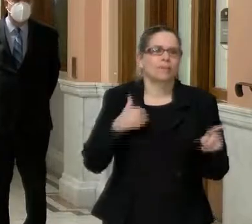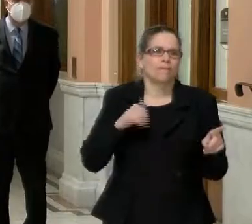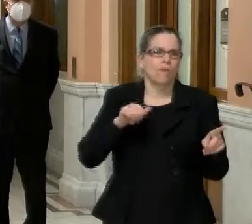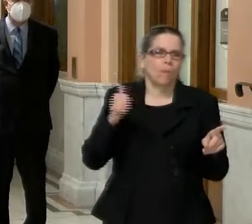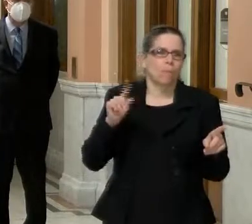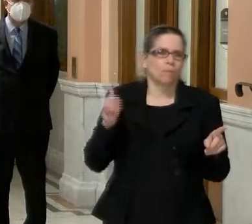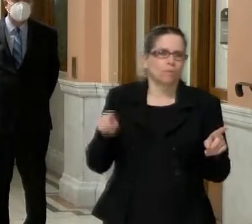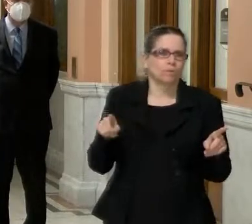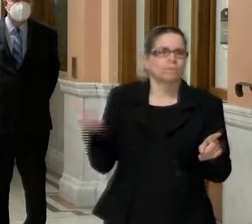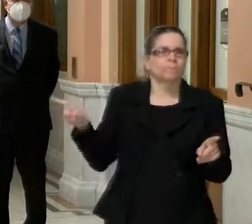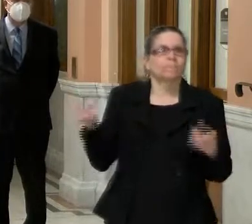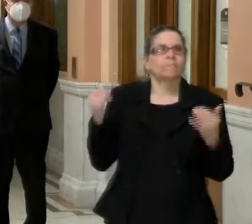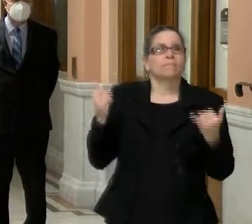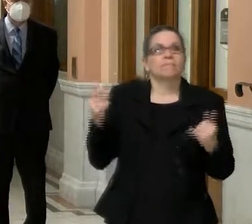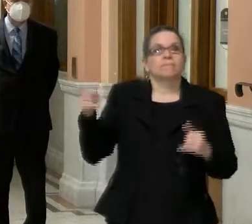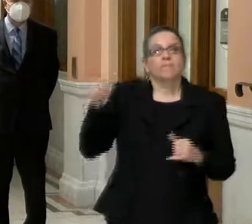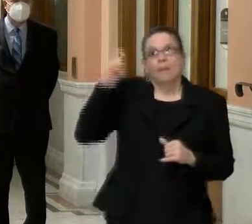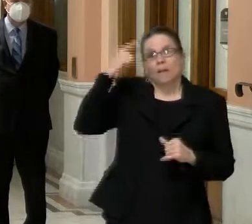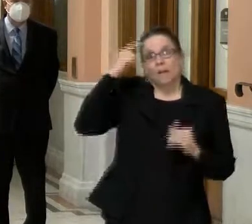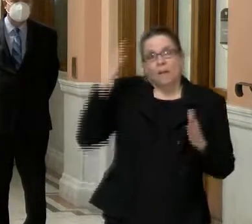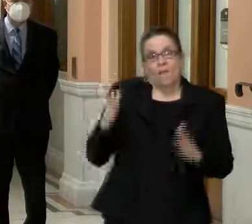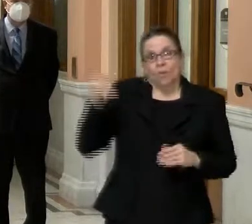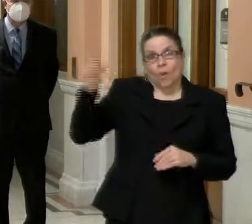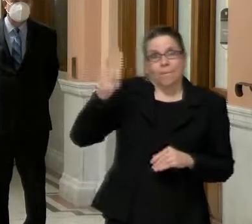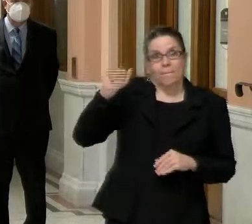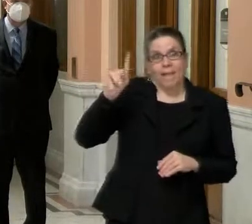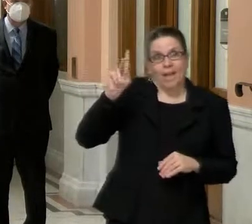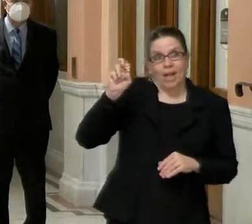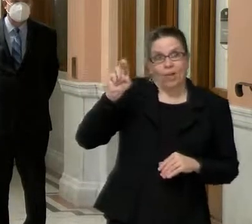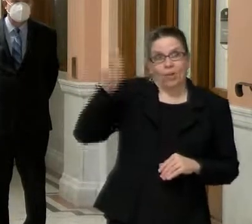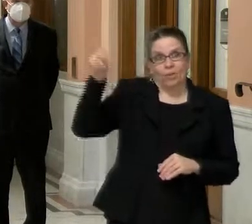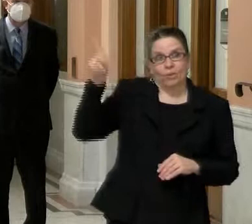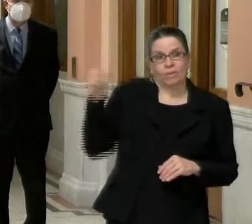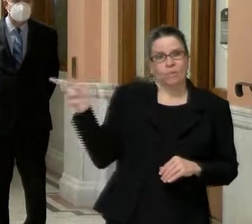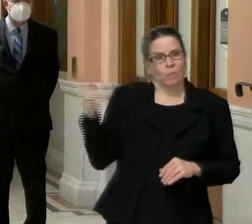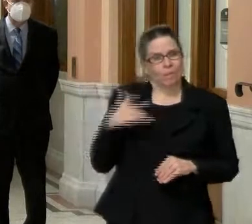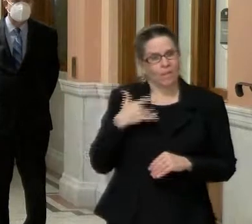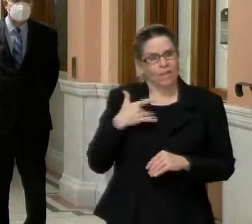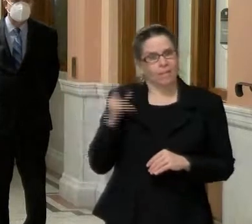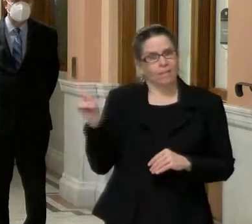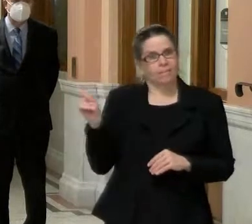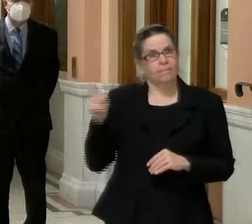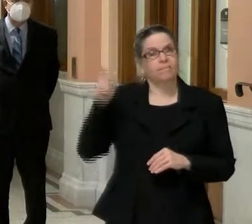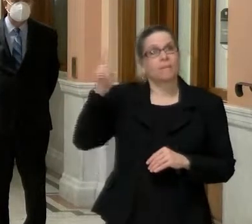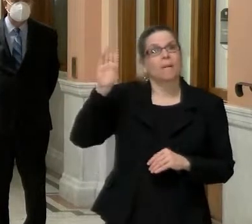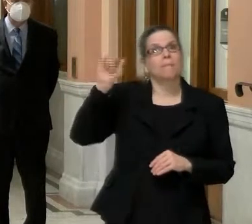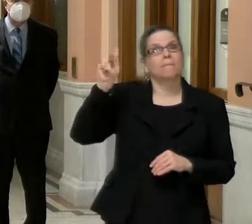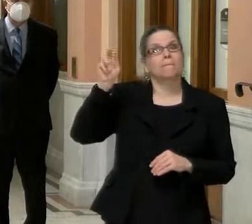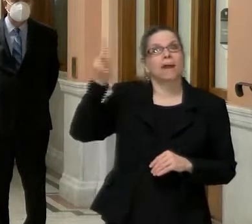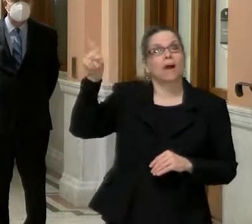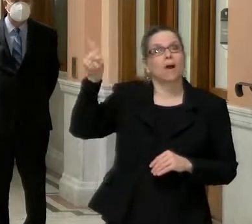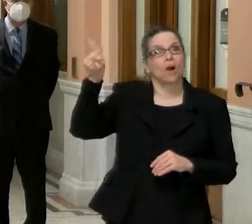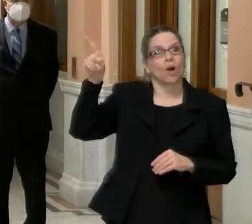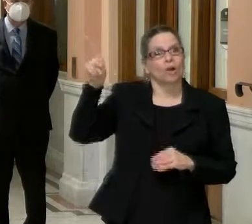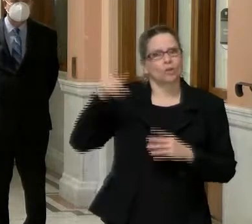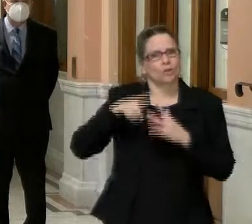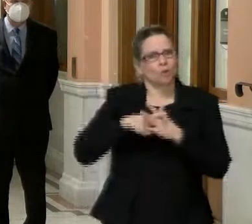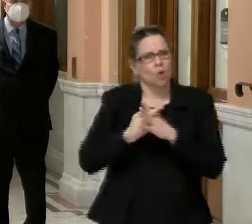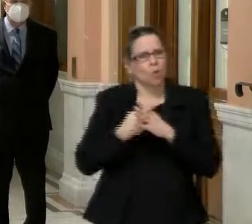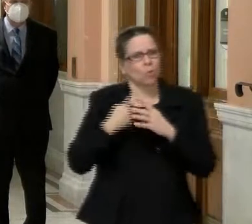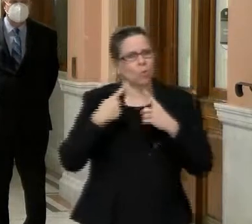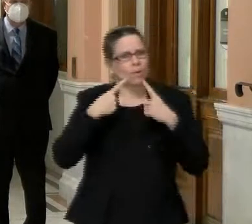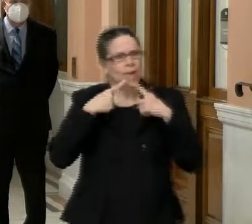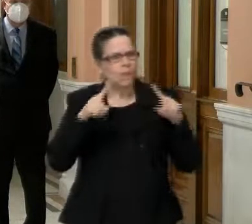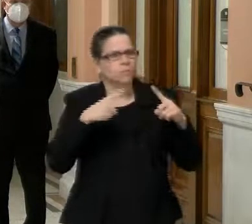I don't know, like this odd timing as far as these announcements of, you know, loosening of restrictions